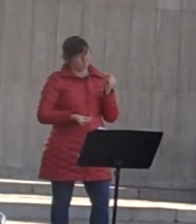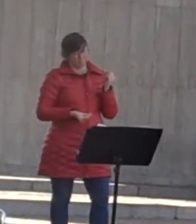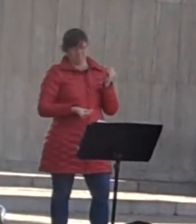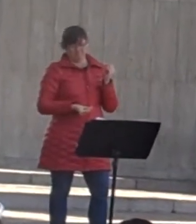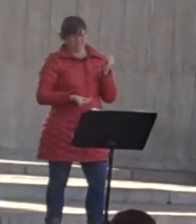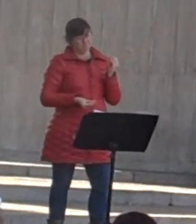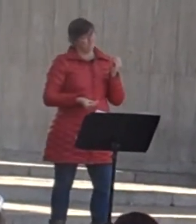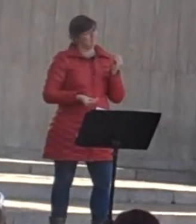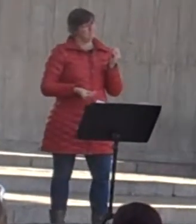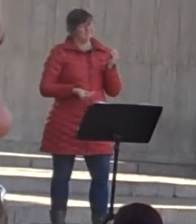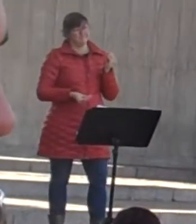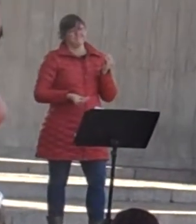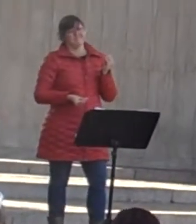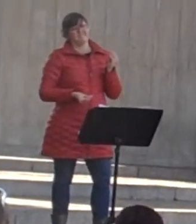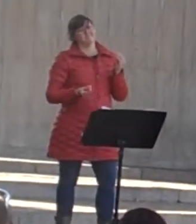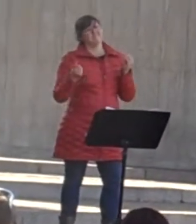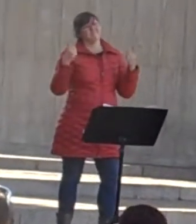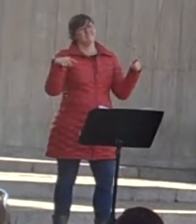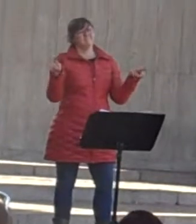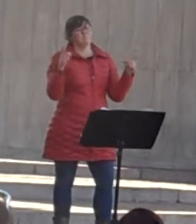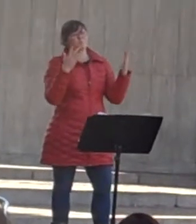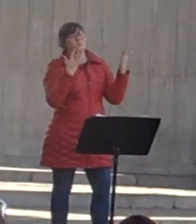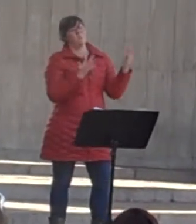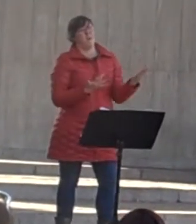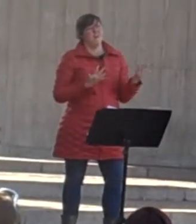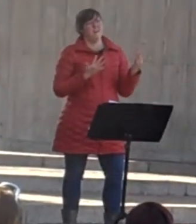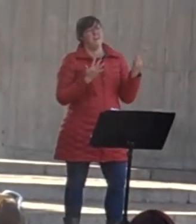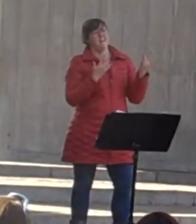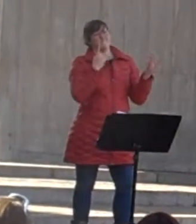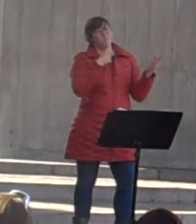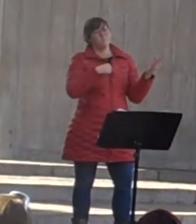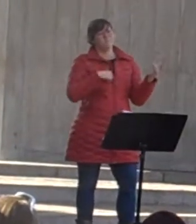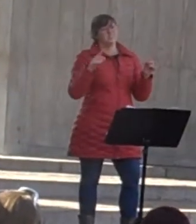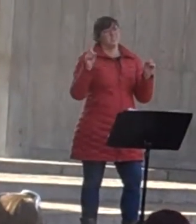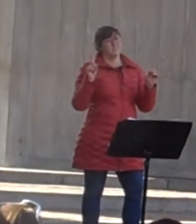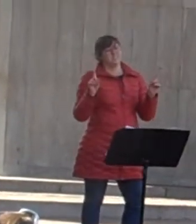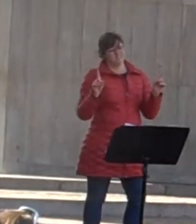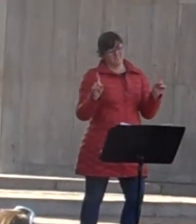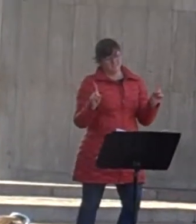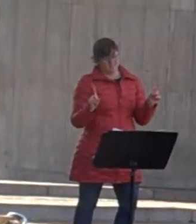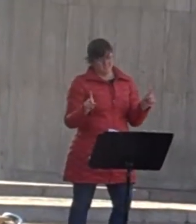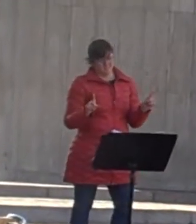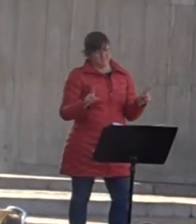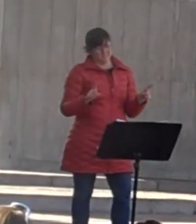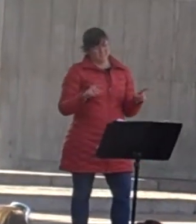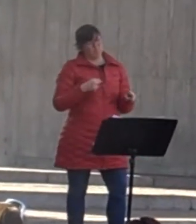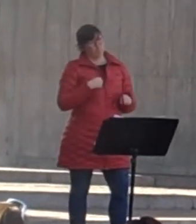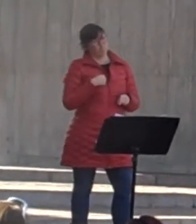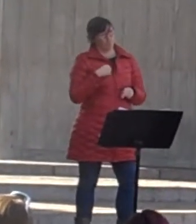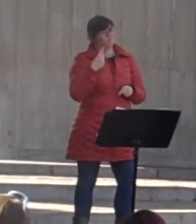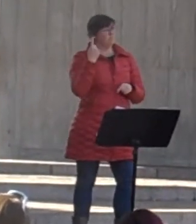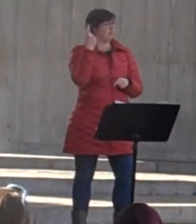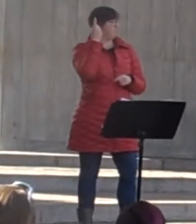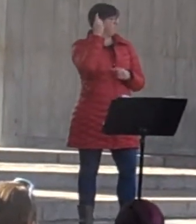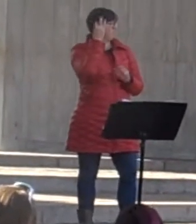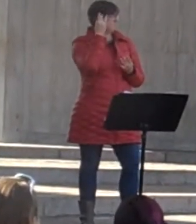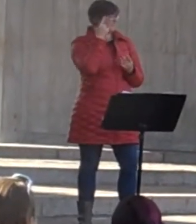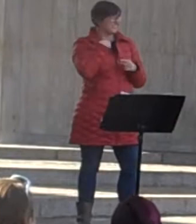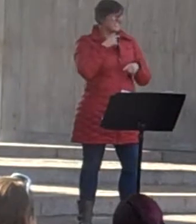They were waiting for me, when I thought that I just can't go